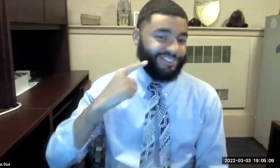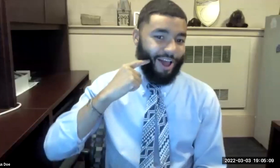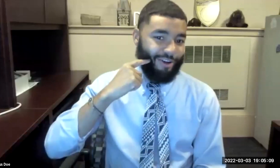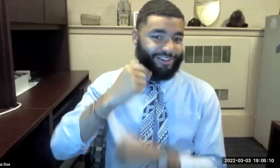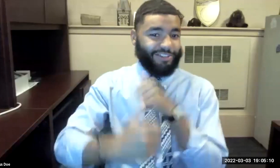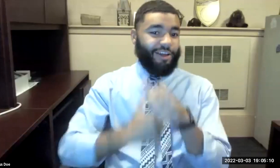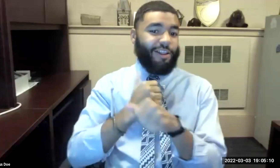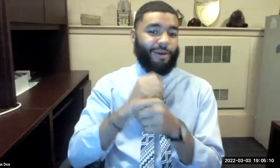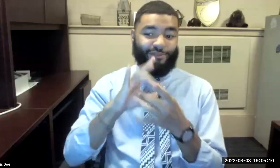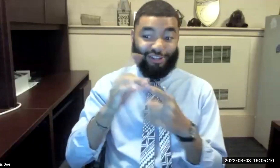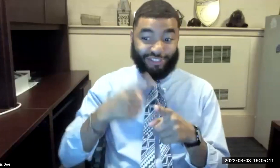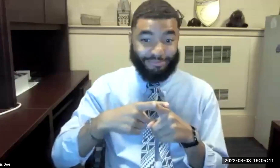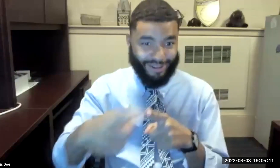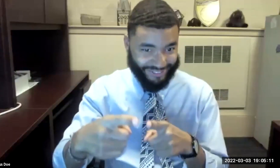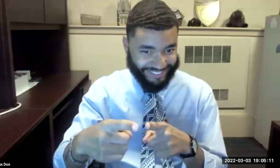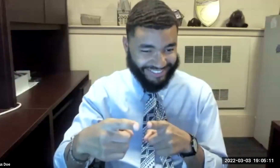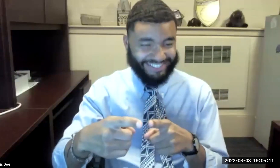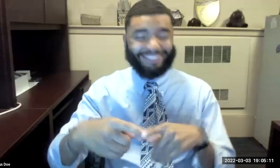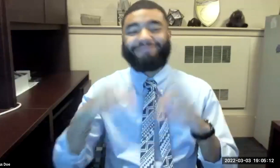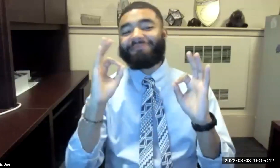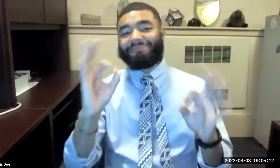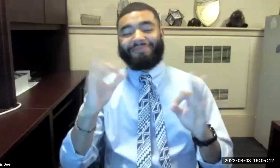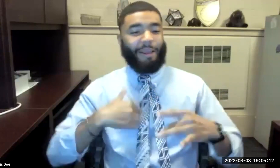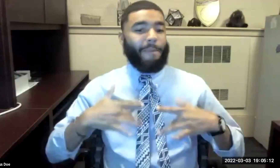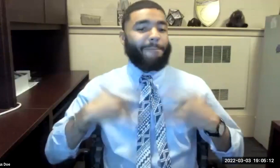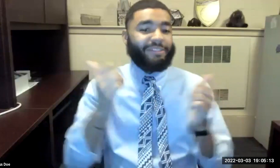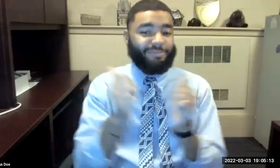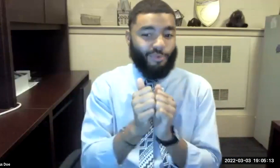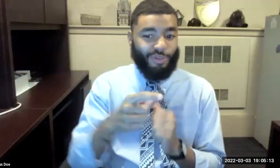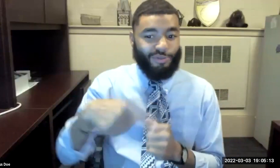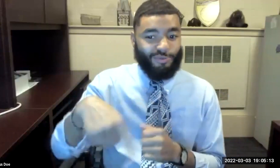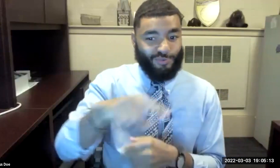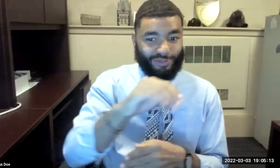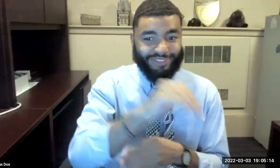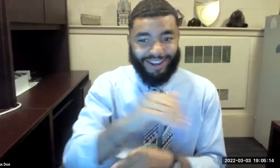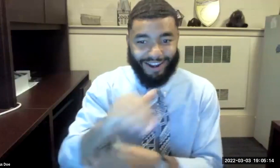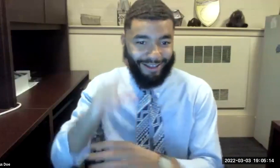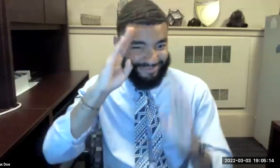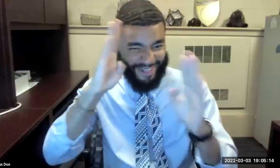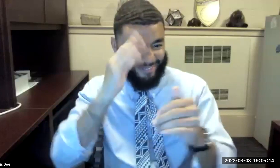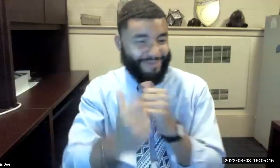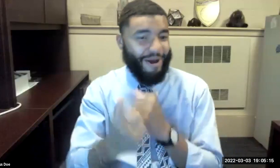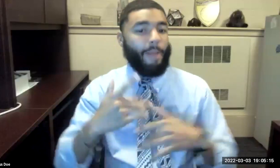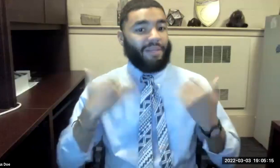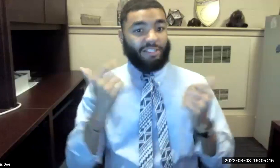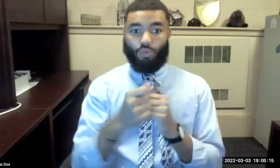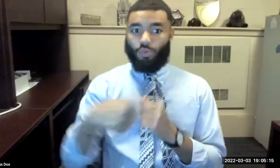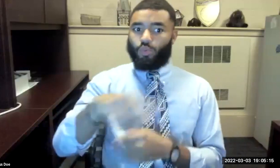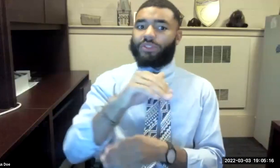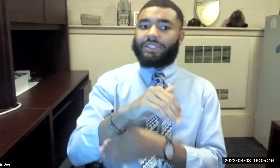My name is Darius Do. Again, I am an alumni relations specialist. I'm delighted to be with you all this evening.